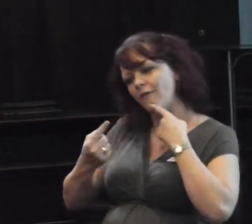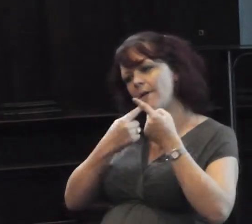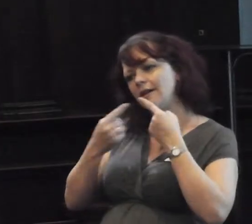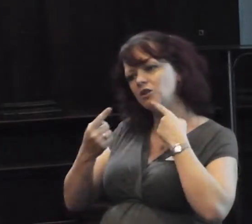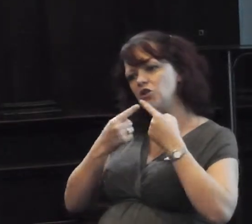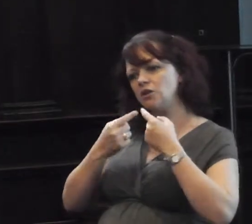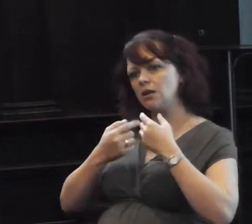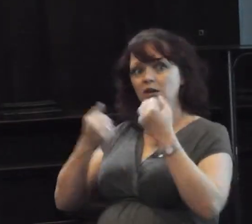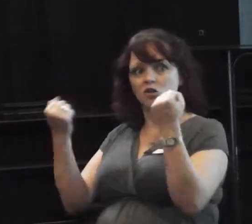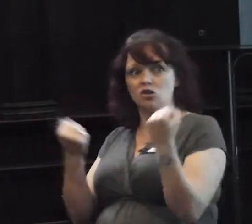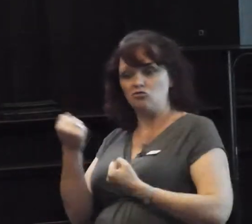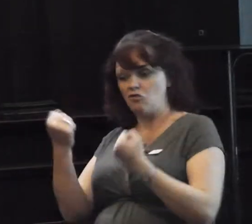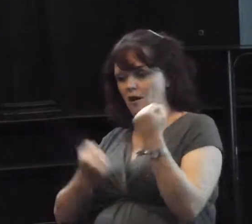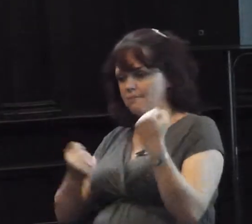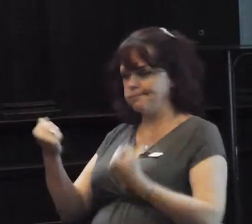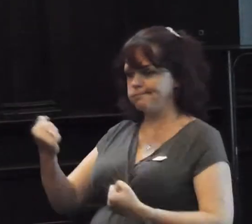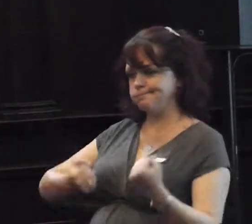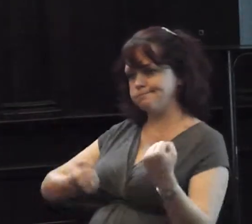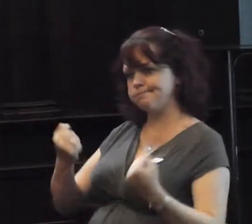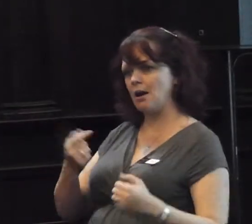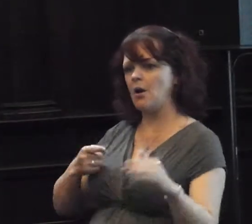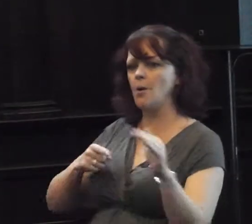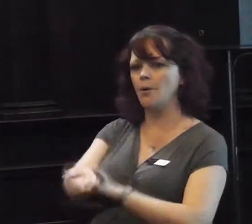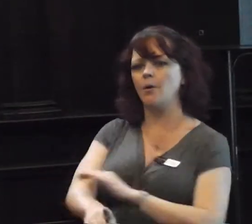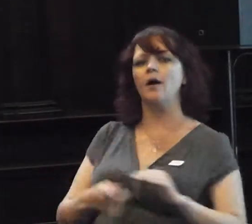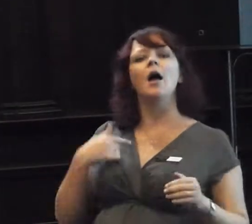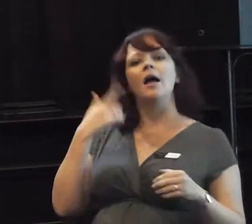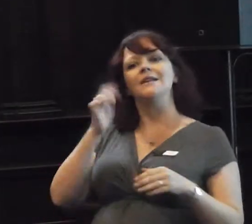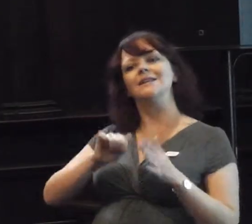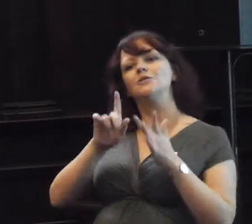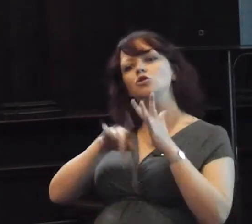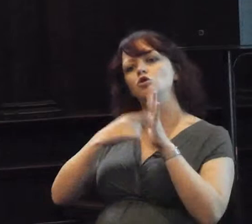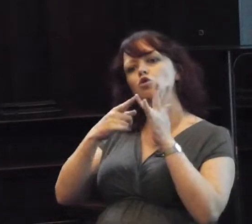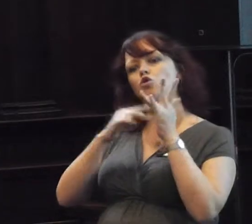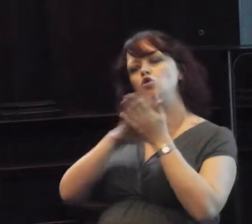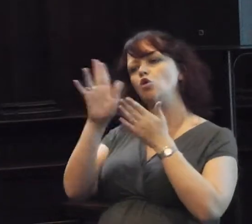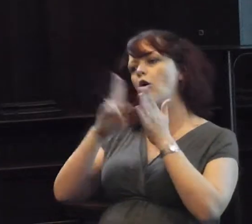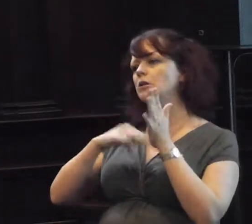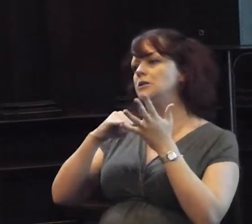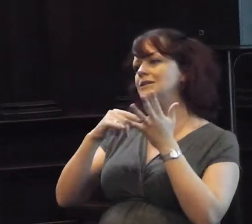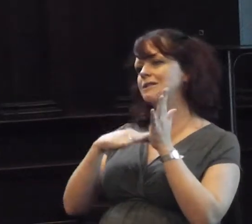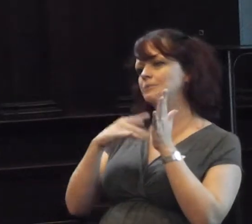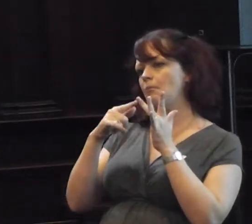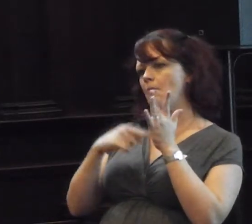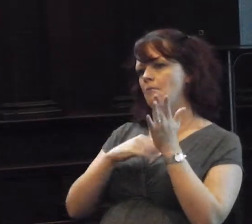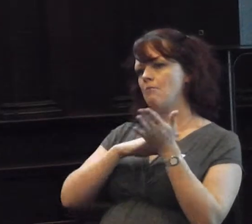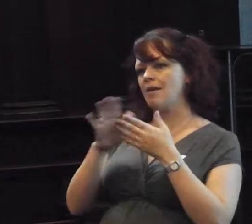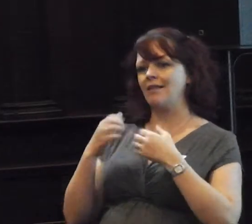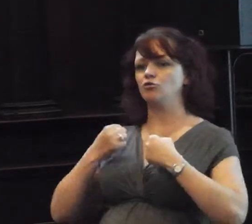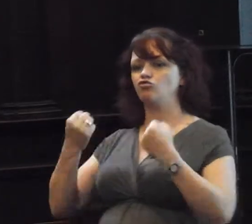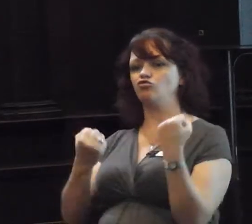and he's made off. Let's go back to John Smith. It is John Smith this time, and we've got a vehicle, and he's made off in a vehicle.